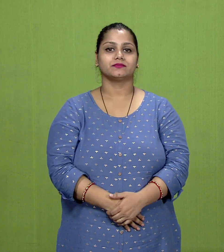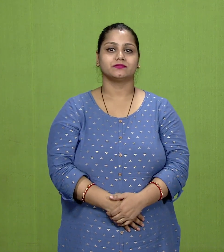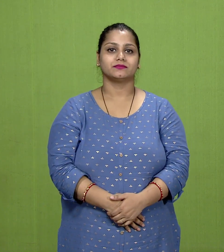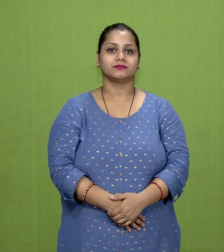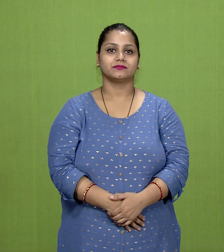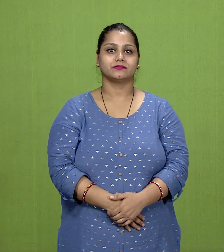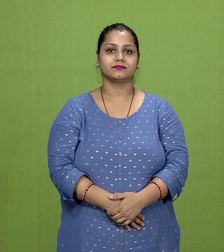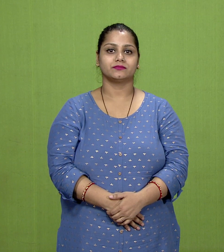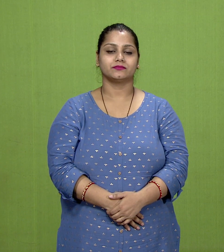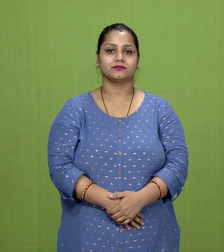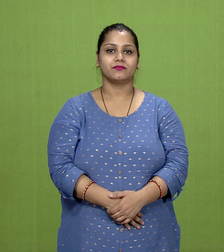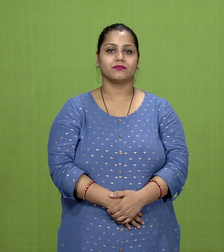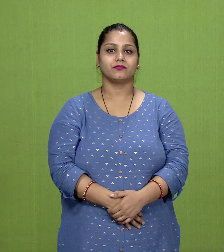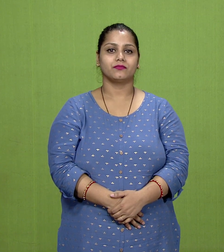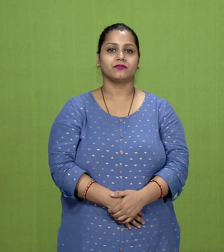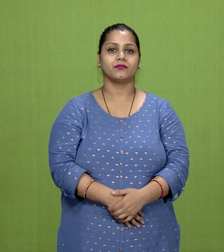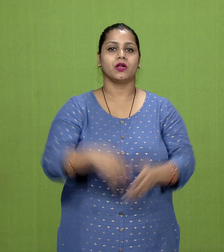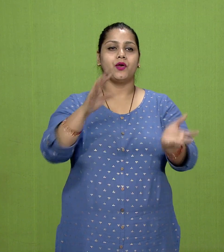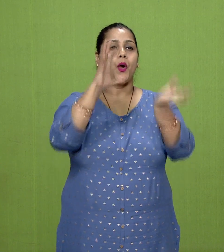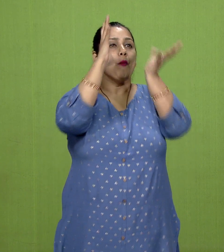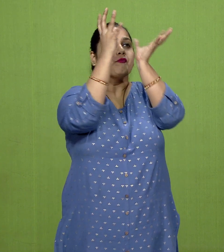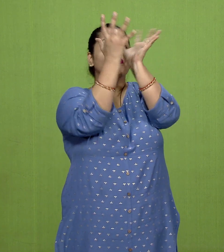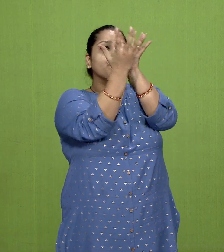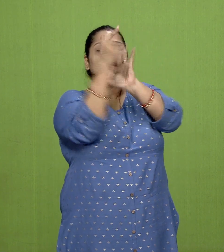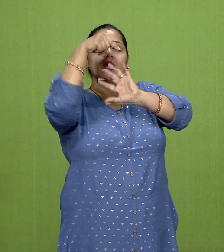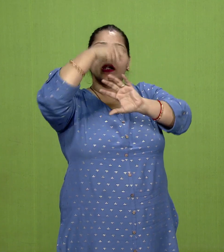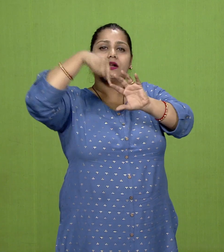the world is full of misery, Dukha.